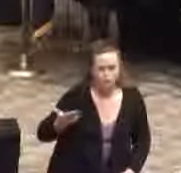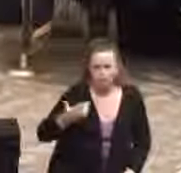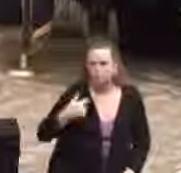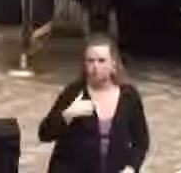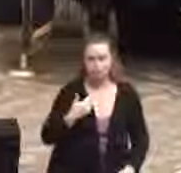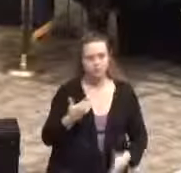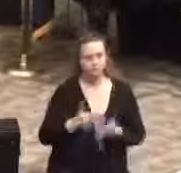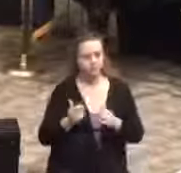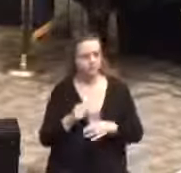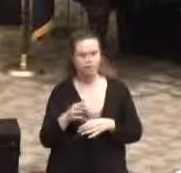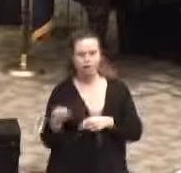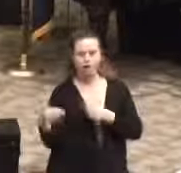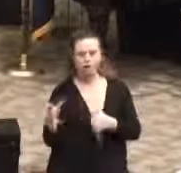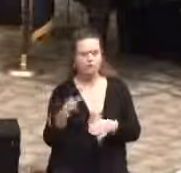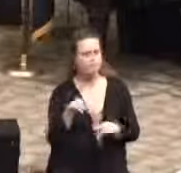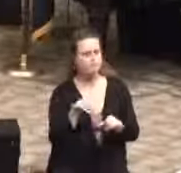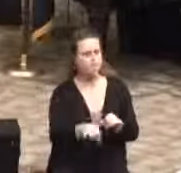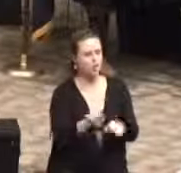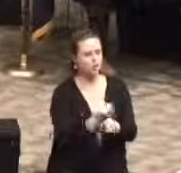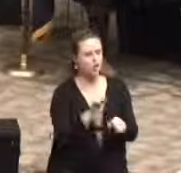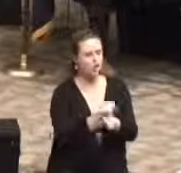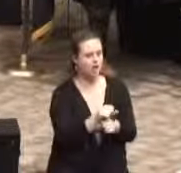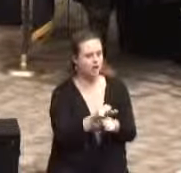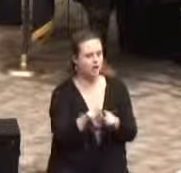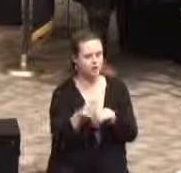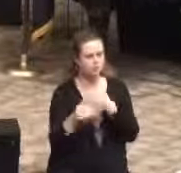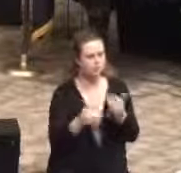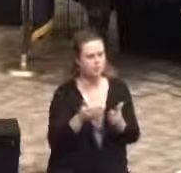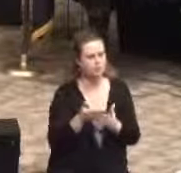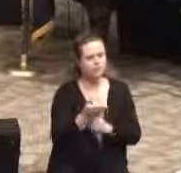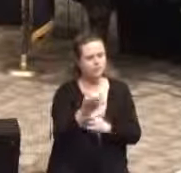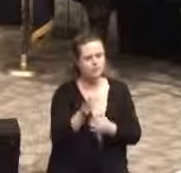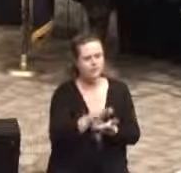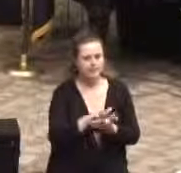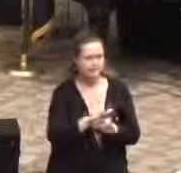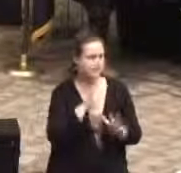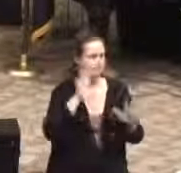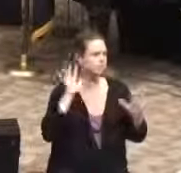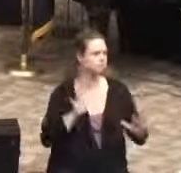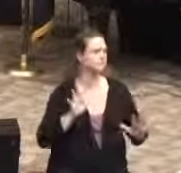offered permanent jobs as you've gone through this academy, so kudos to you.